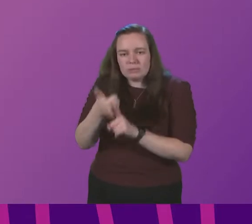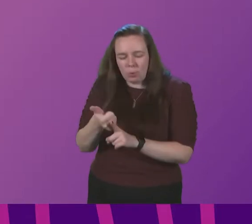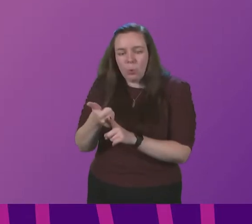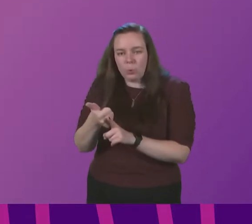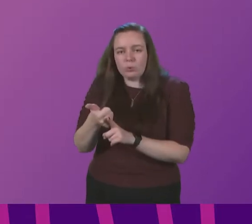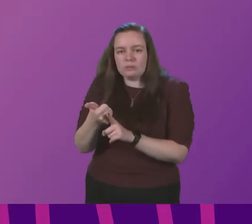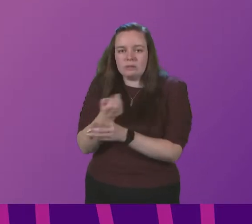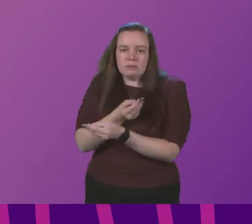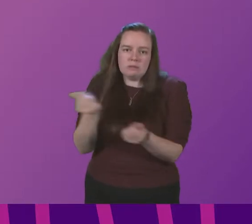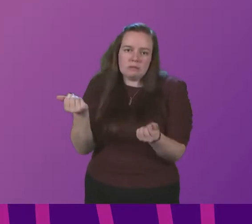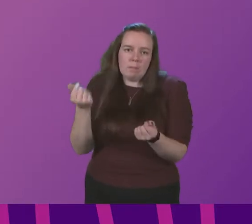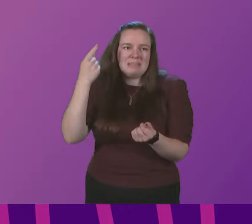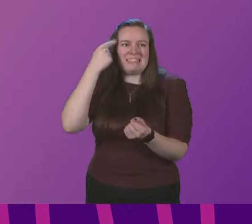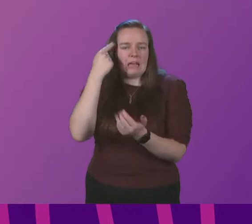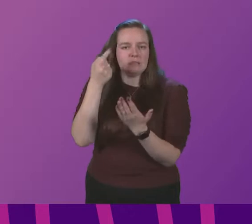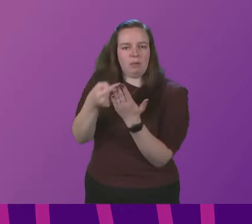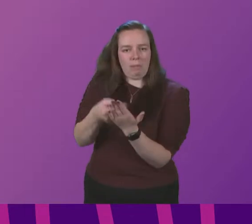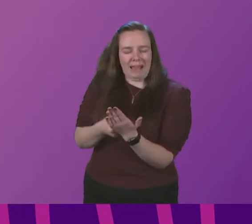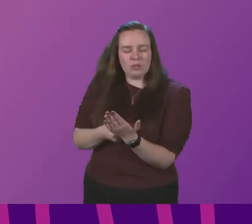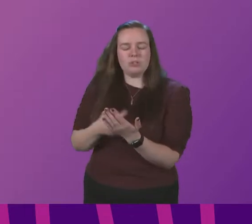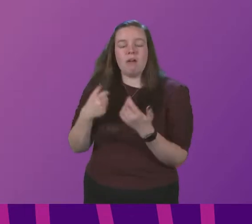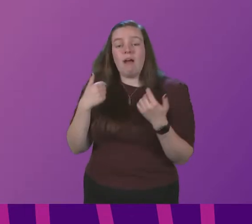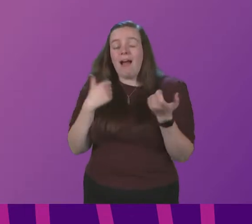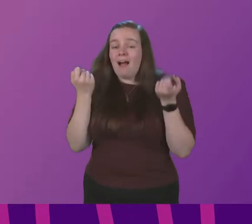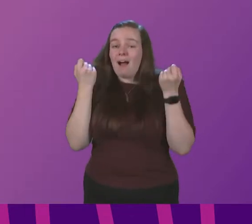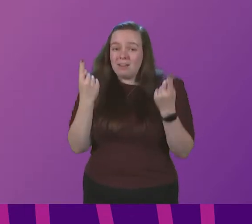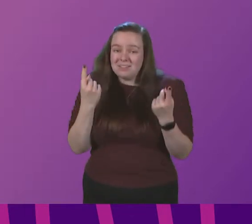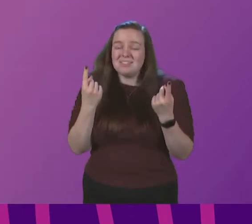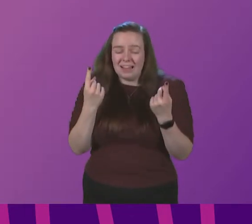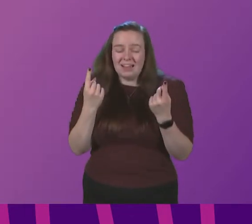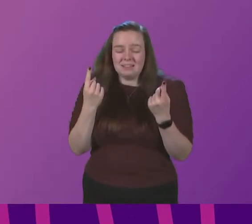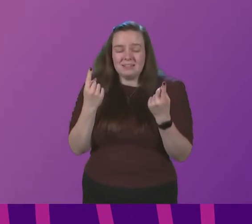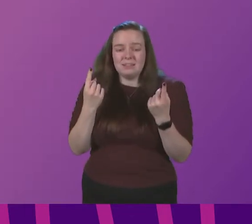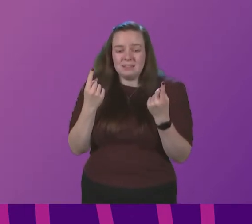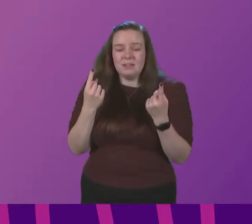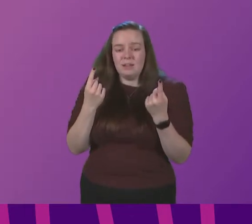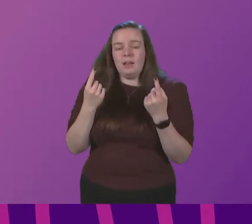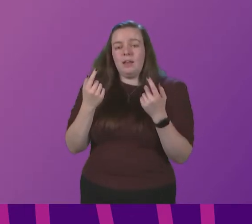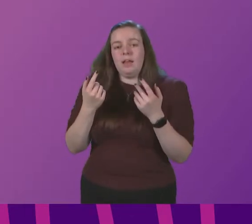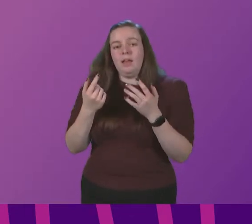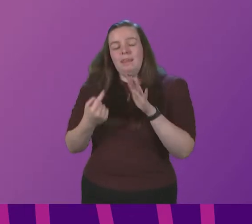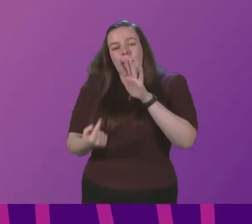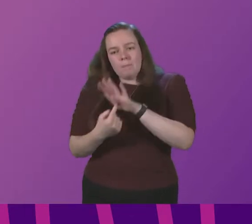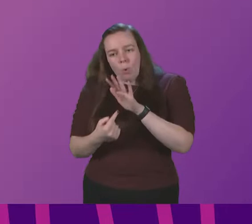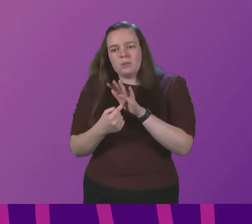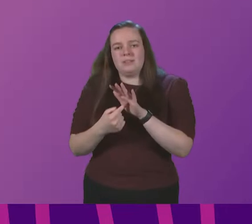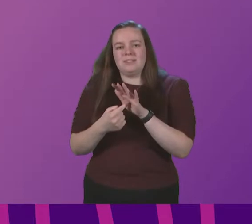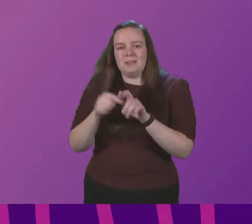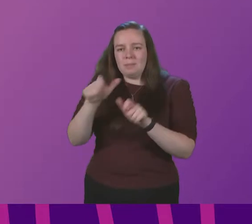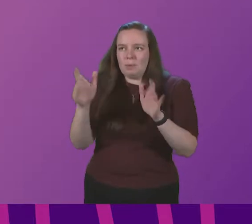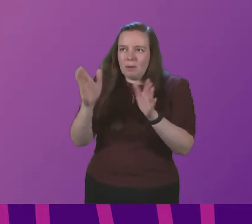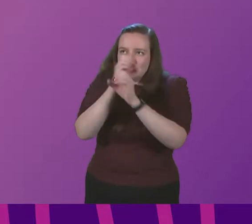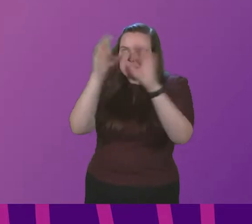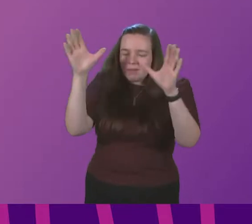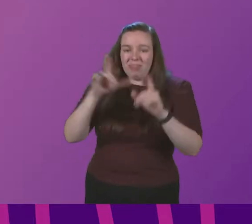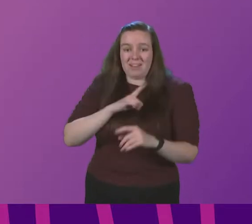some sensible measures there I understand the importance of people understanding that is why I am